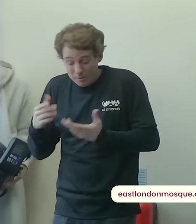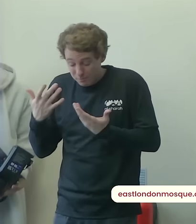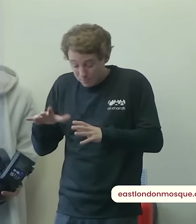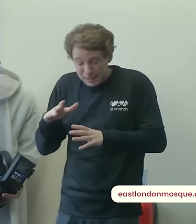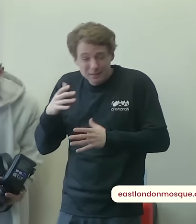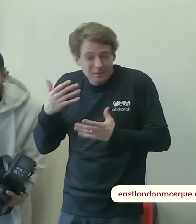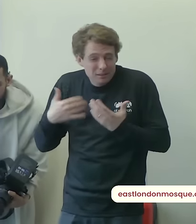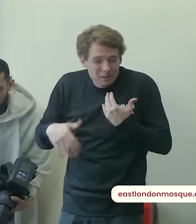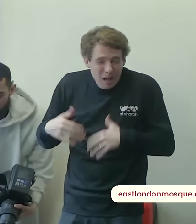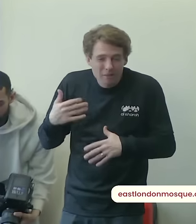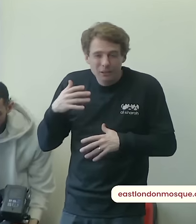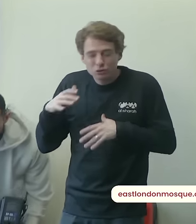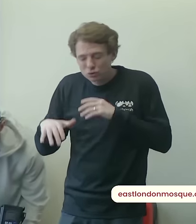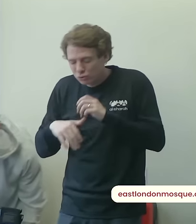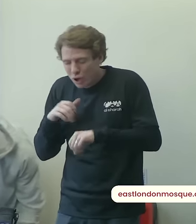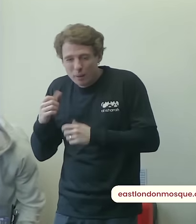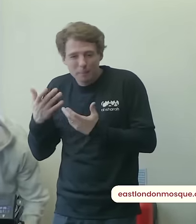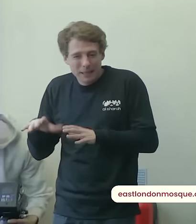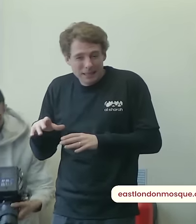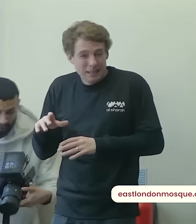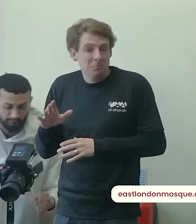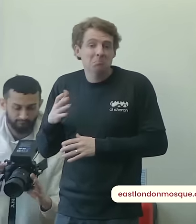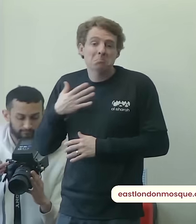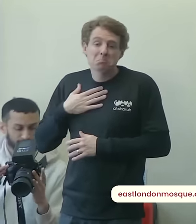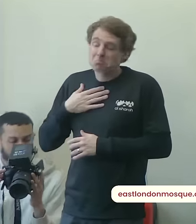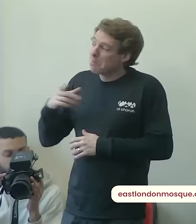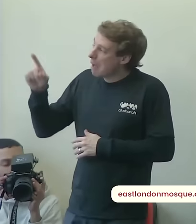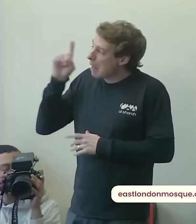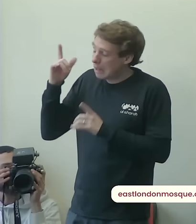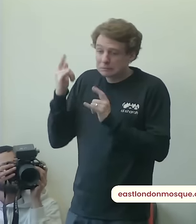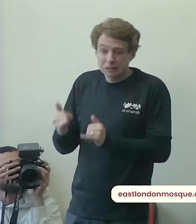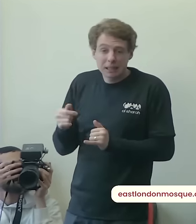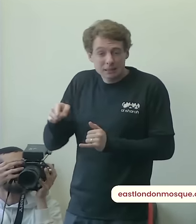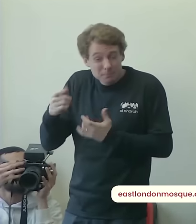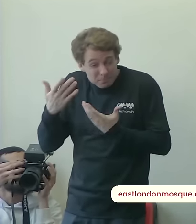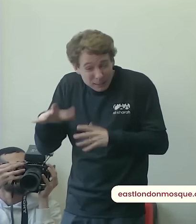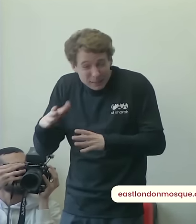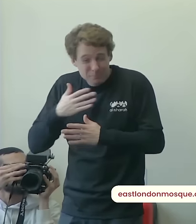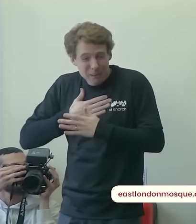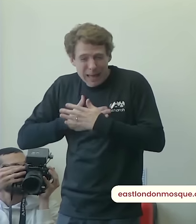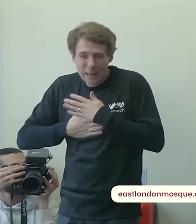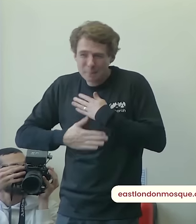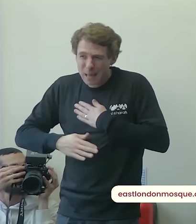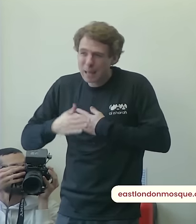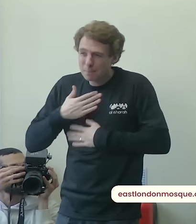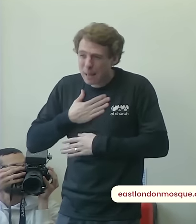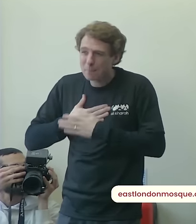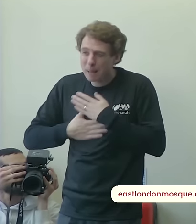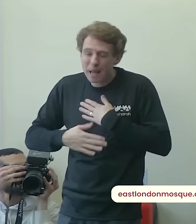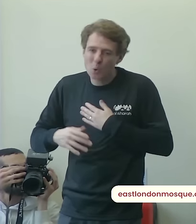of him sending you on earth you fulfilled it correctly you bore patience upon the struggles and